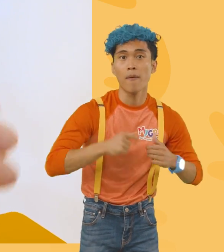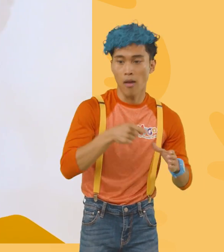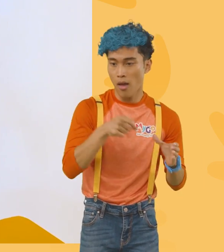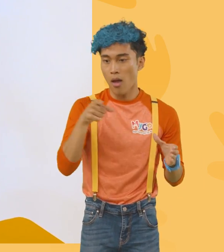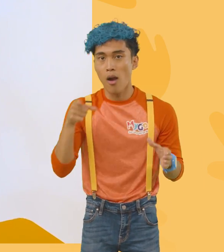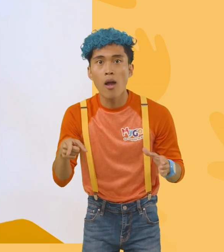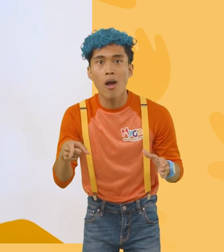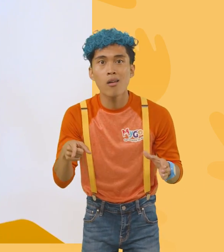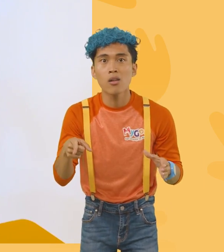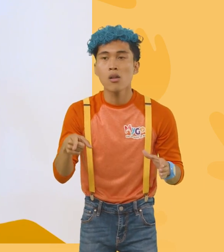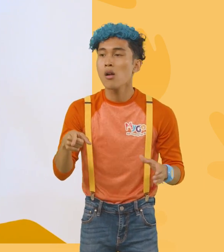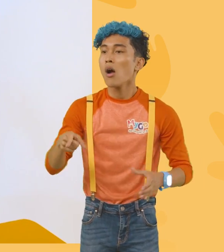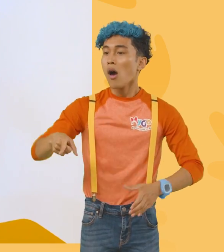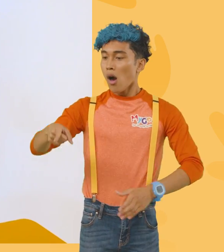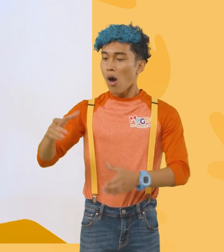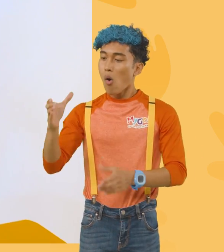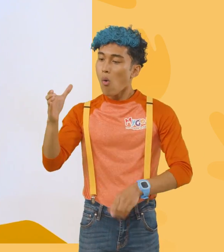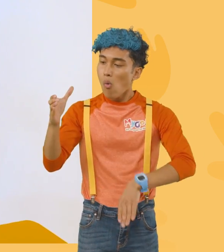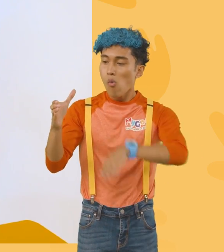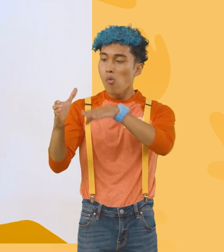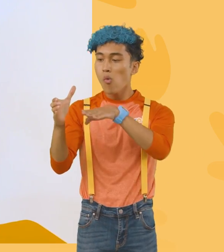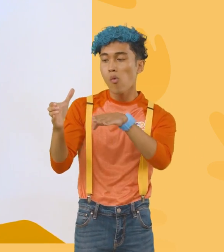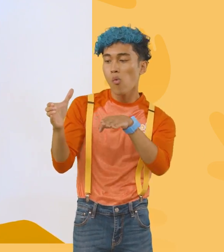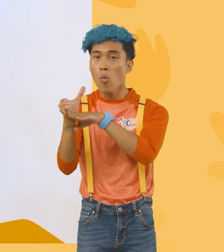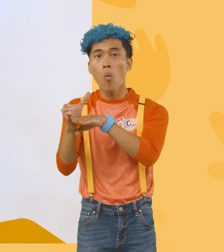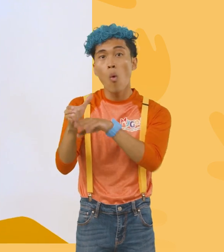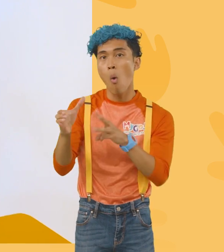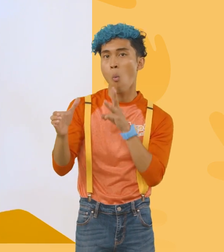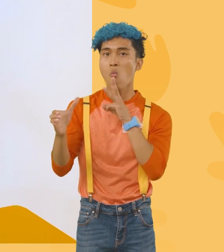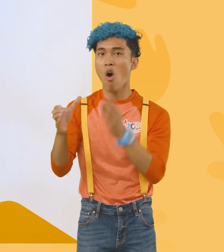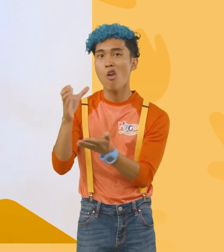half-full water bottle, the champion.